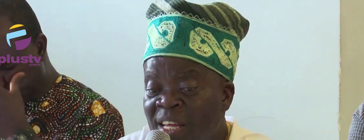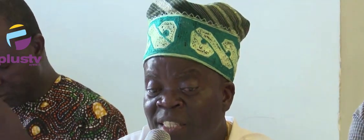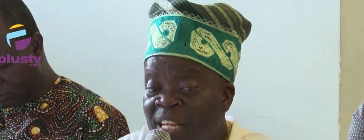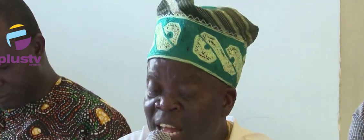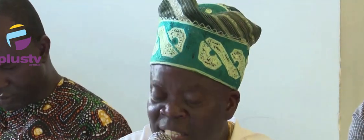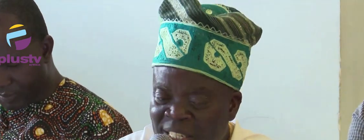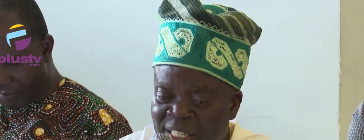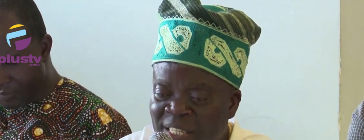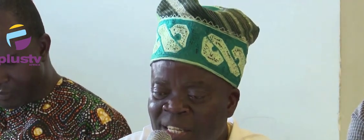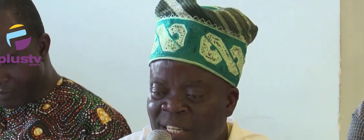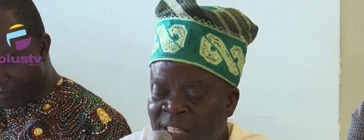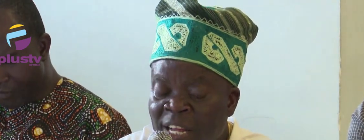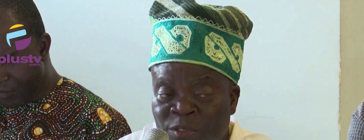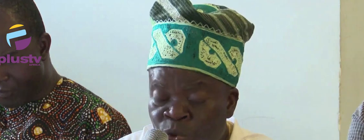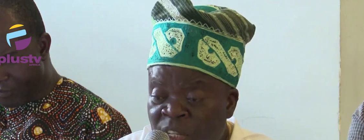tenant.